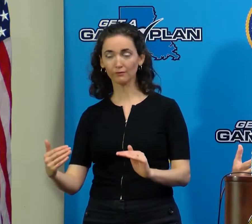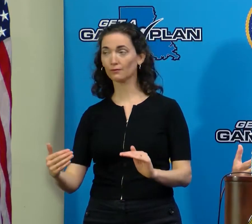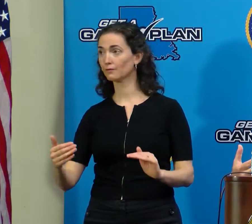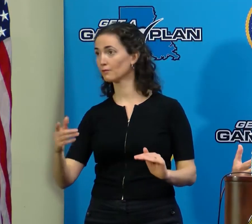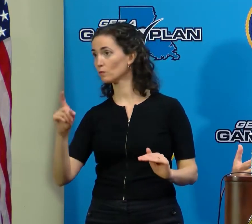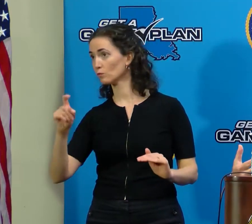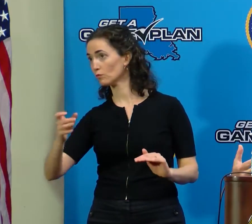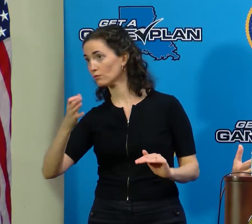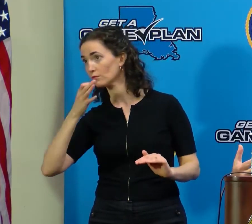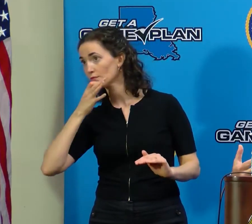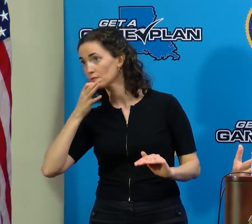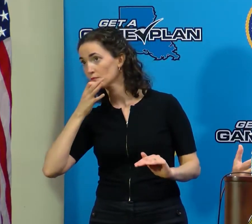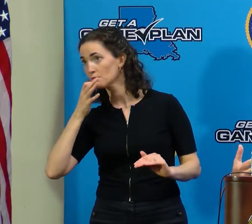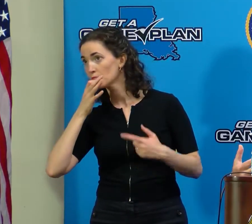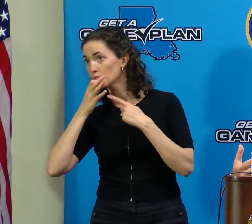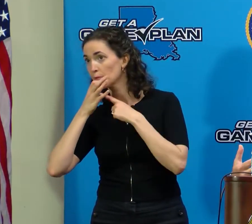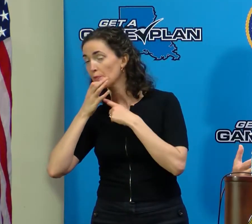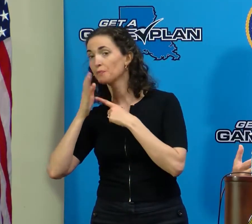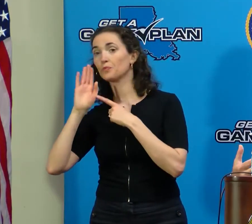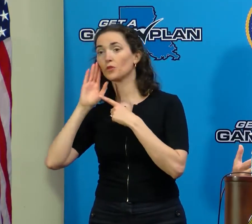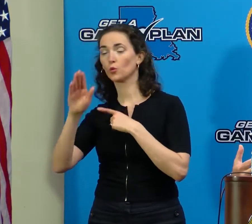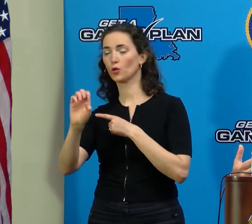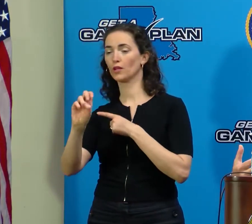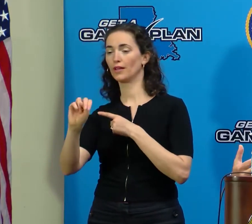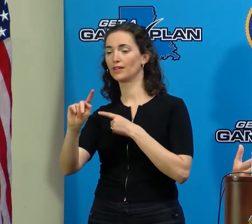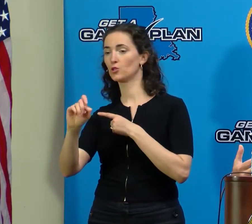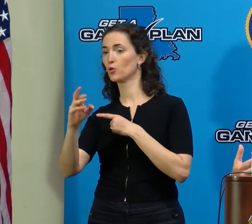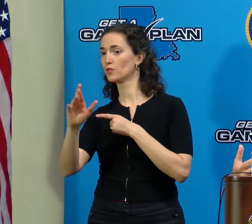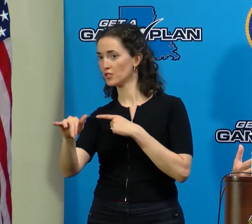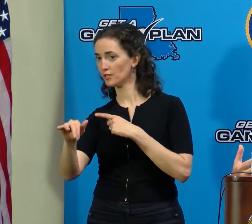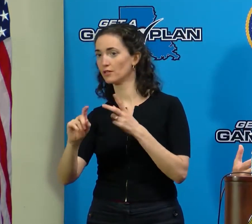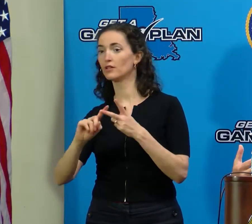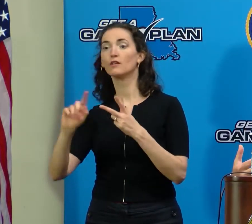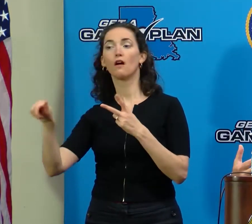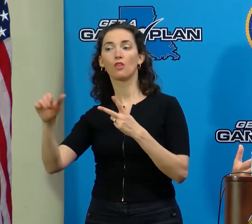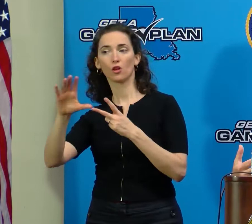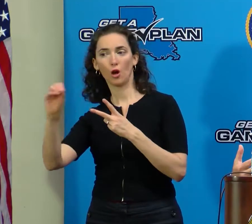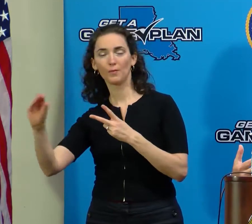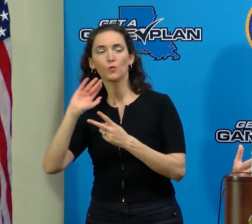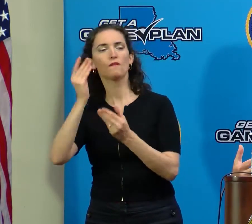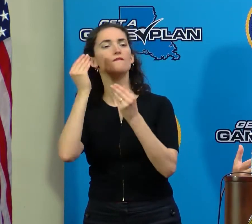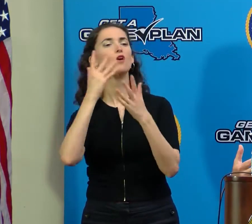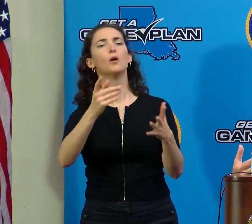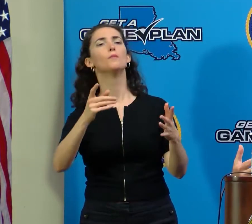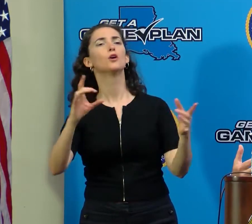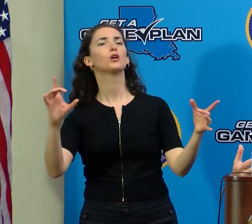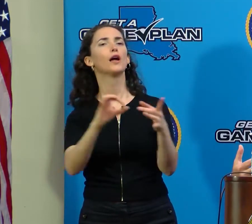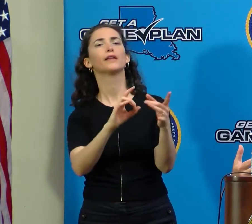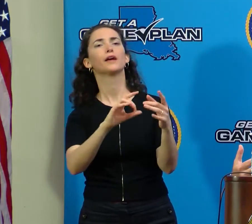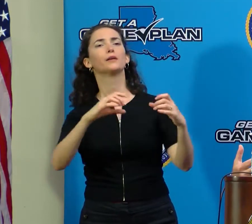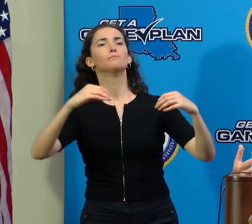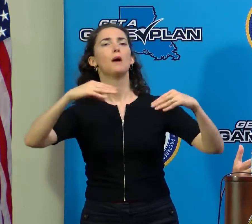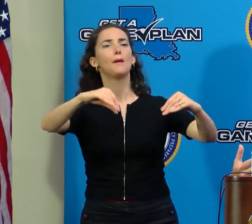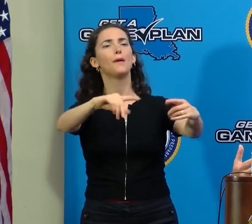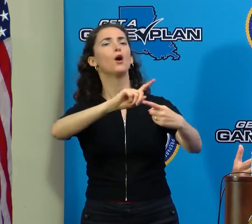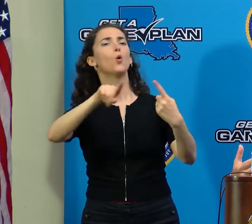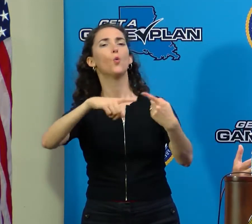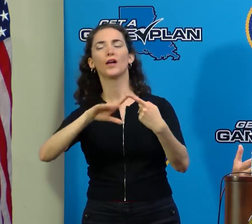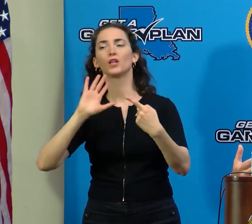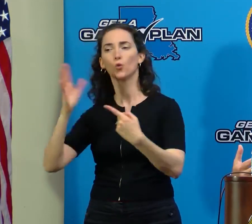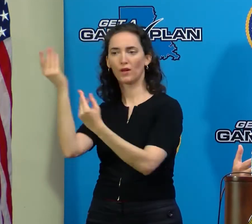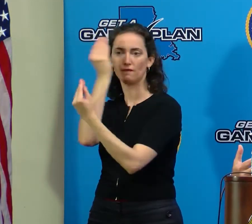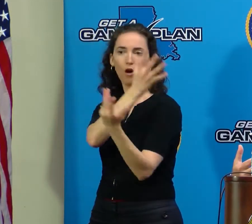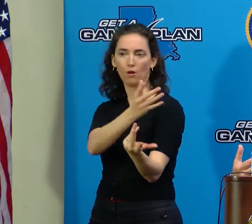-too-distant future there will be announcements by Intergy and others as to when they believe power will be restored. But